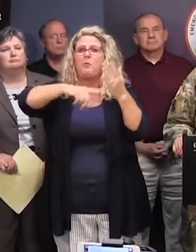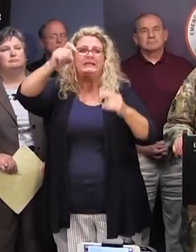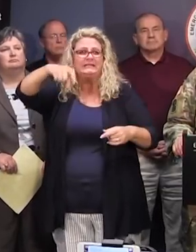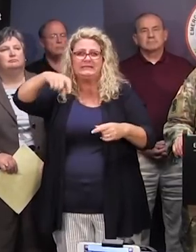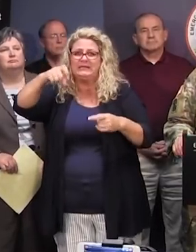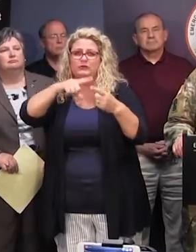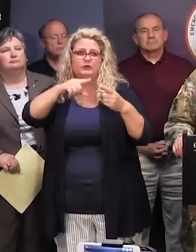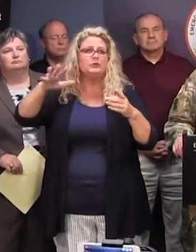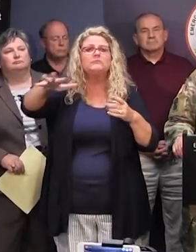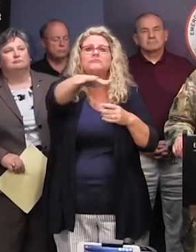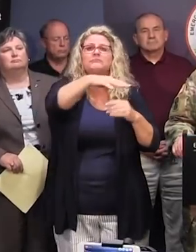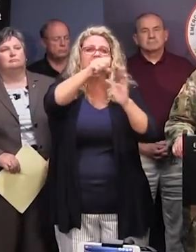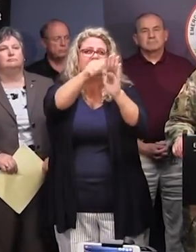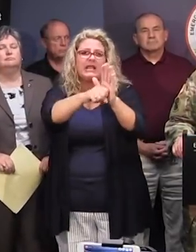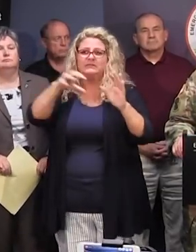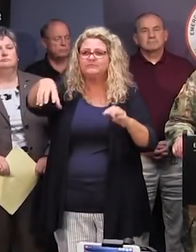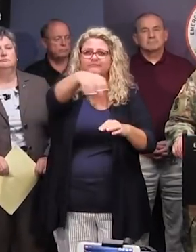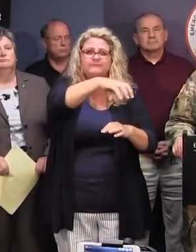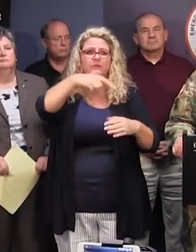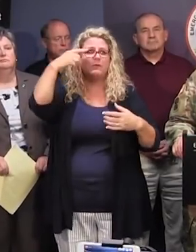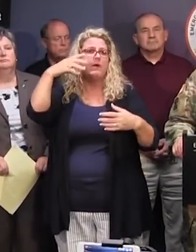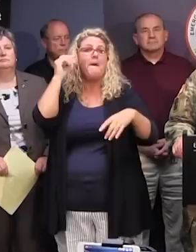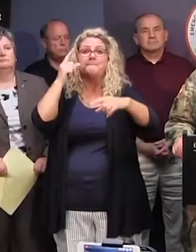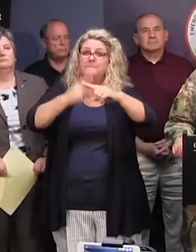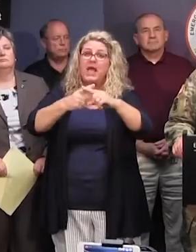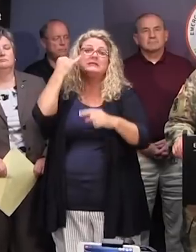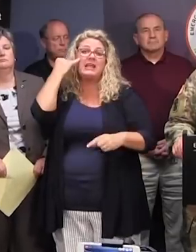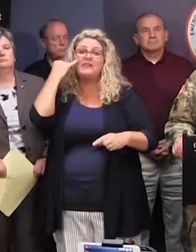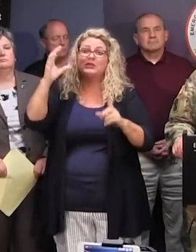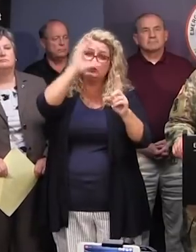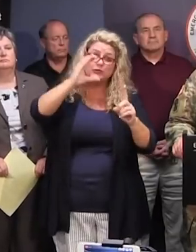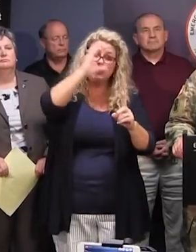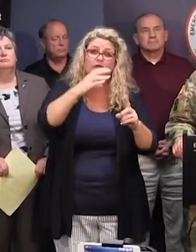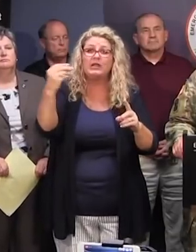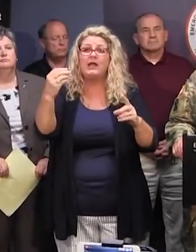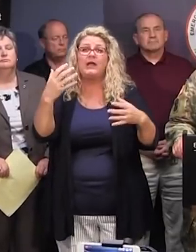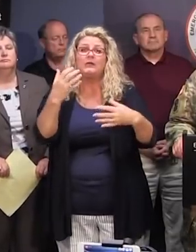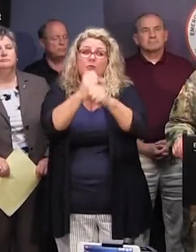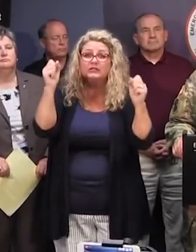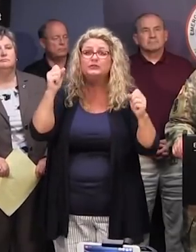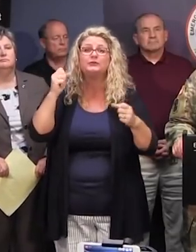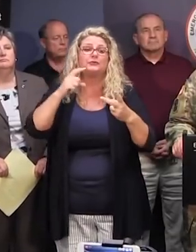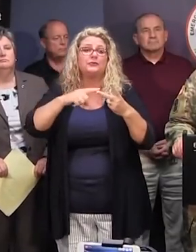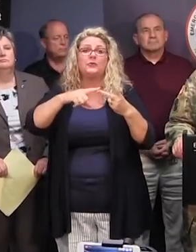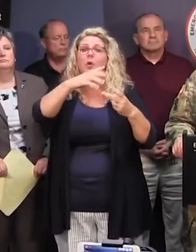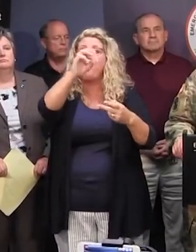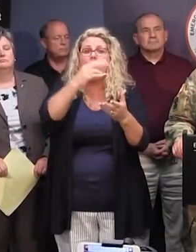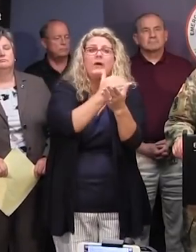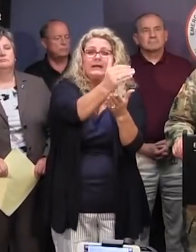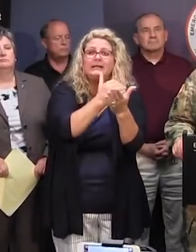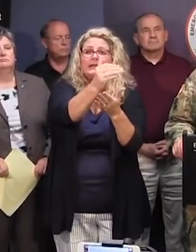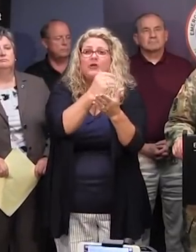to be prepared after the storm for search and rescue, further evacuation, security, and clearing of routes.